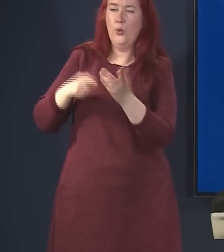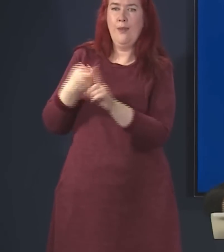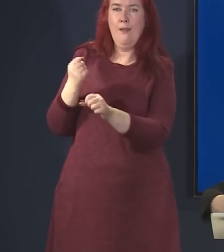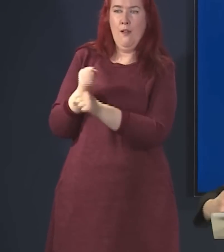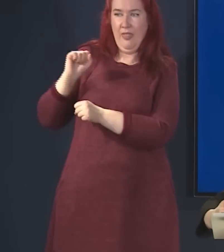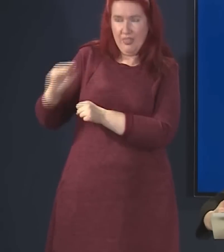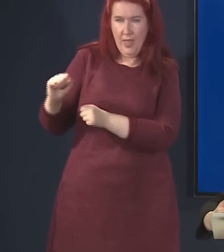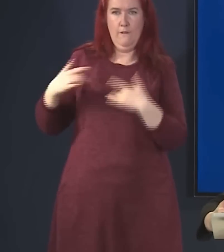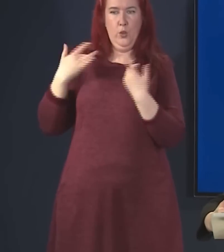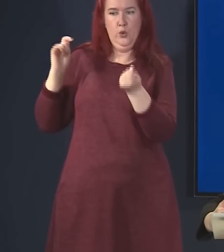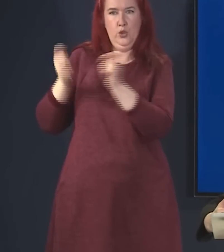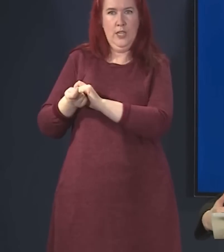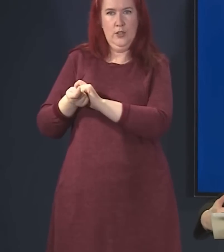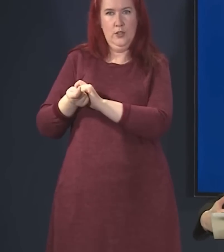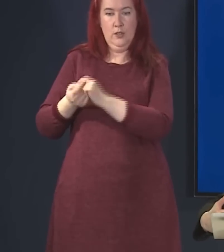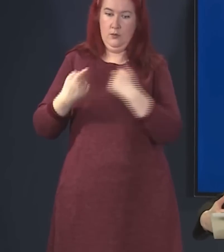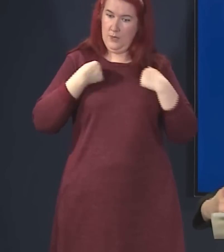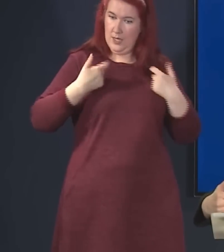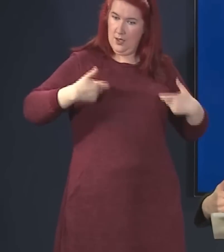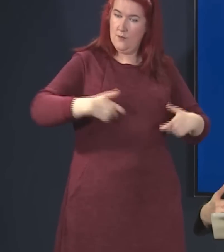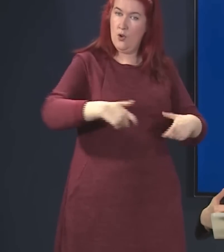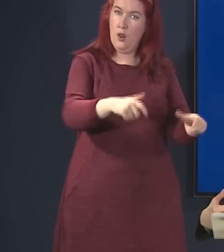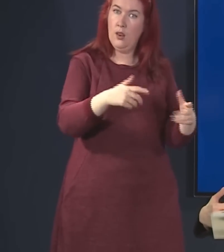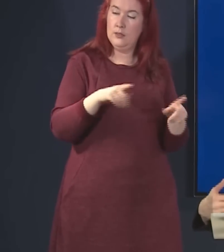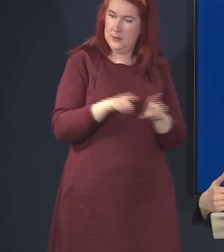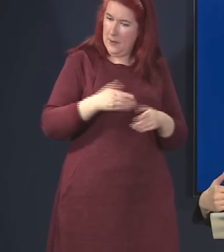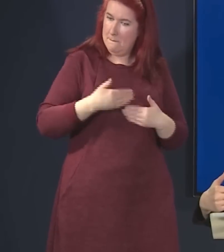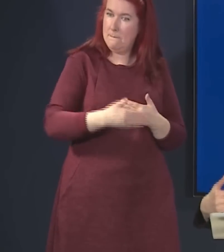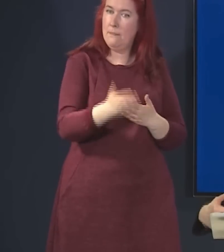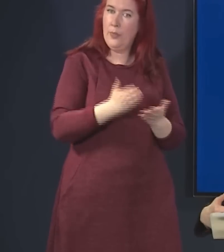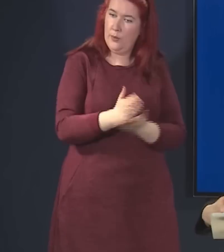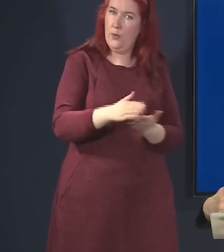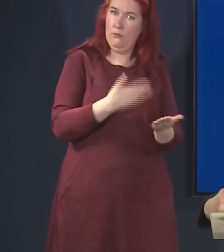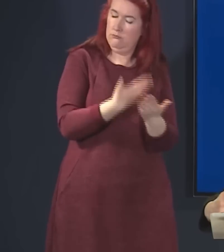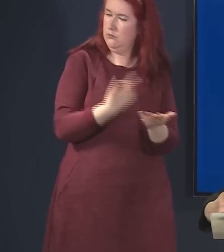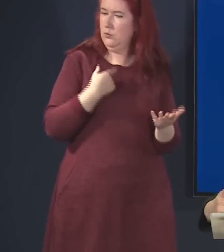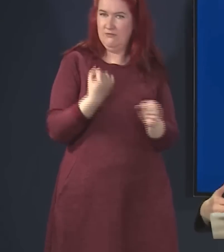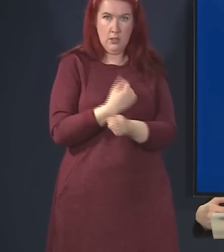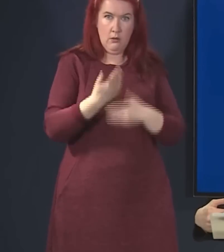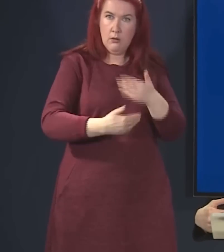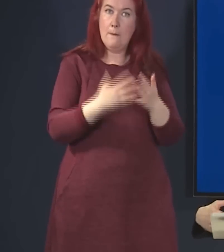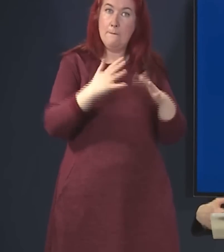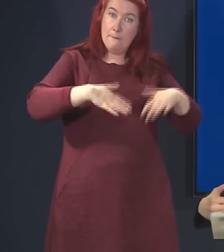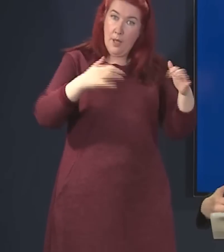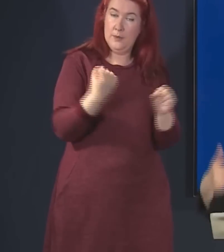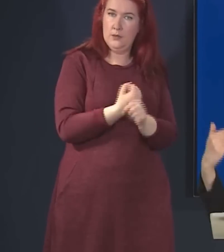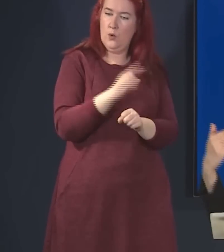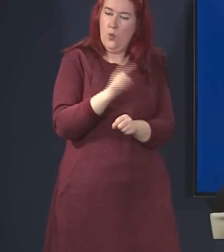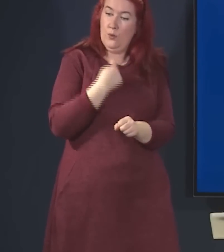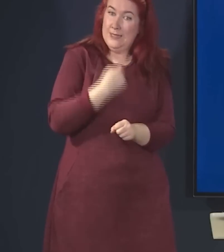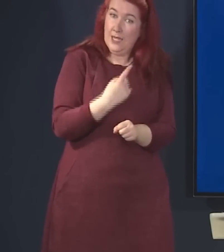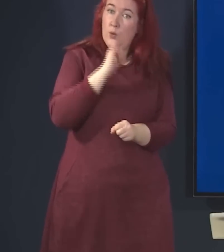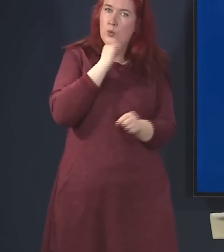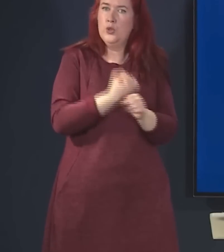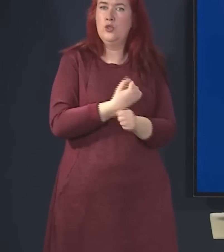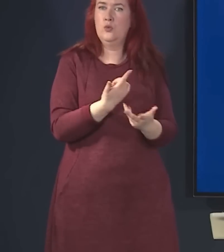views, not because the Scottish Government has changed its views. It has done, and the Scottish Parliament has done, what we set out back,